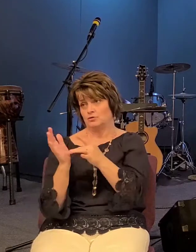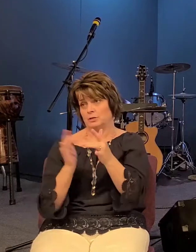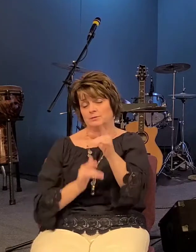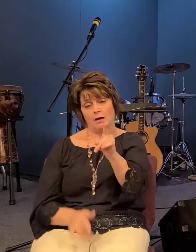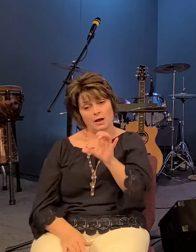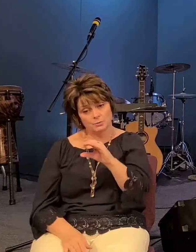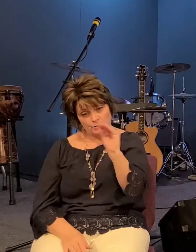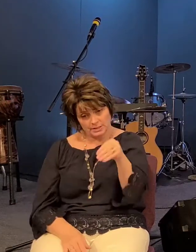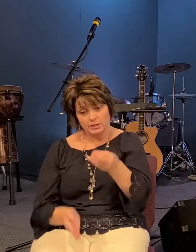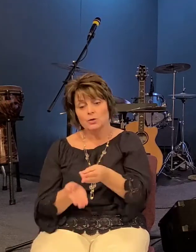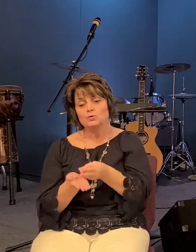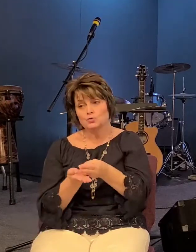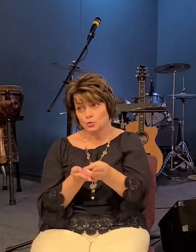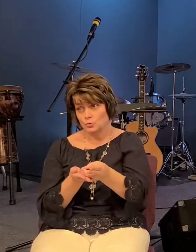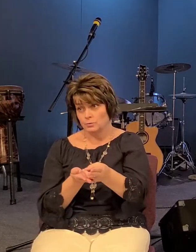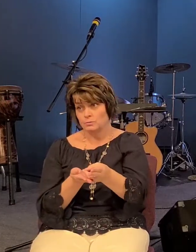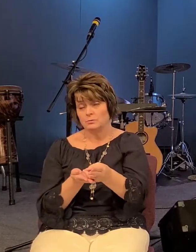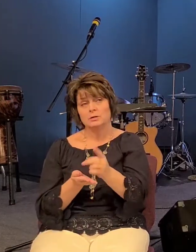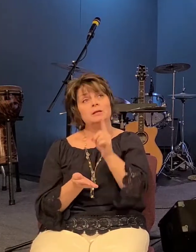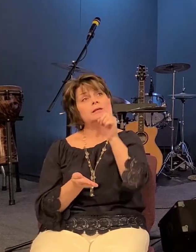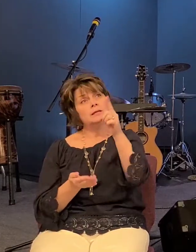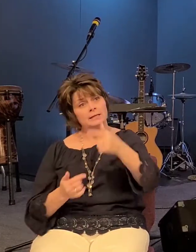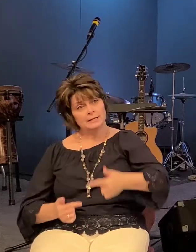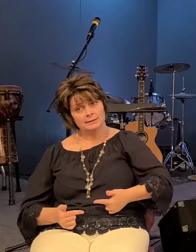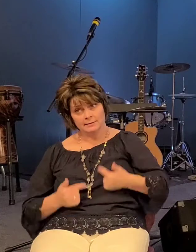he lived the life of sacrifice